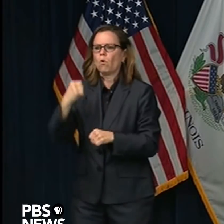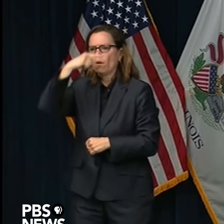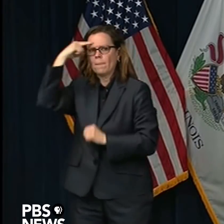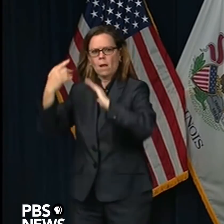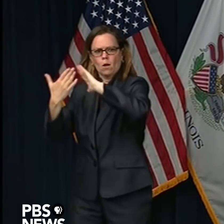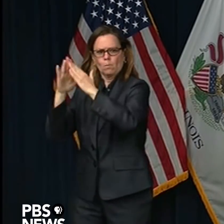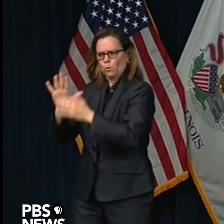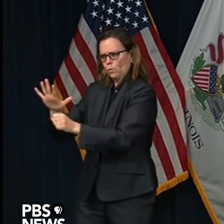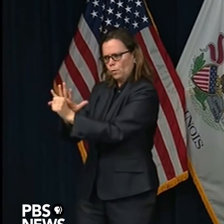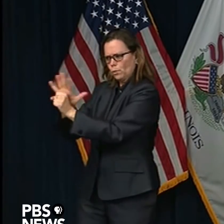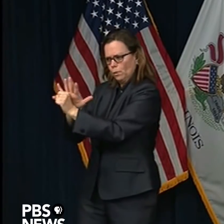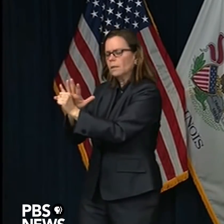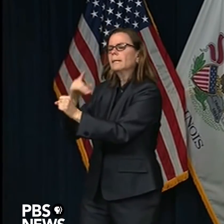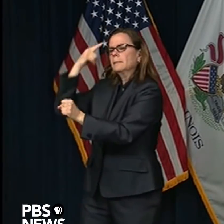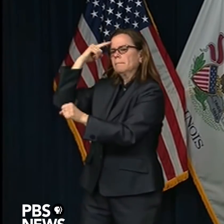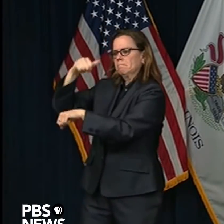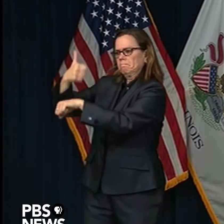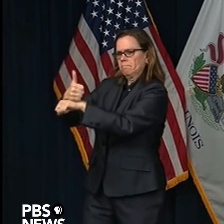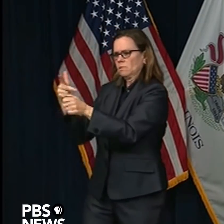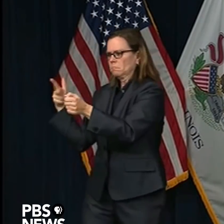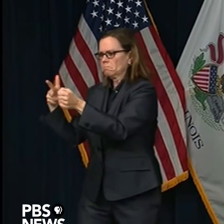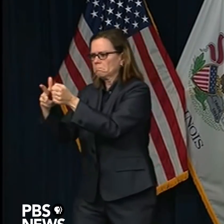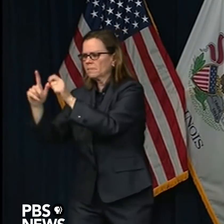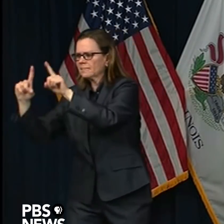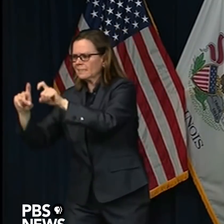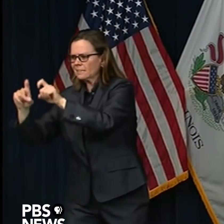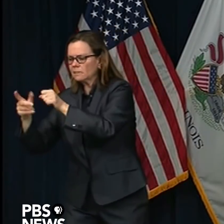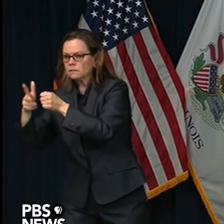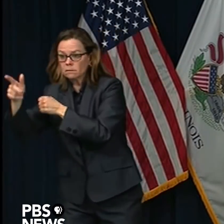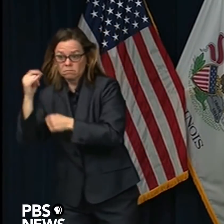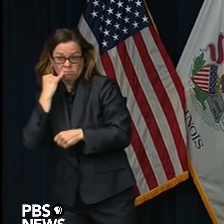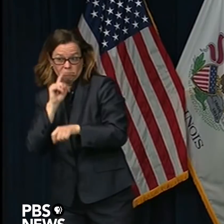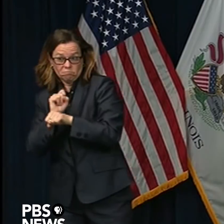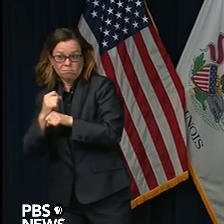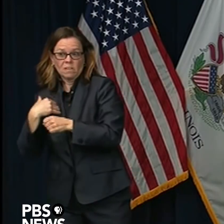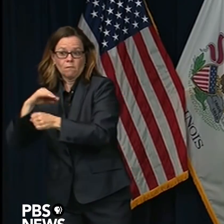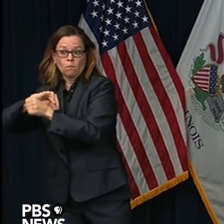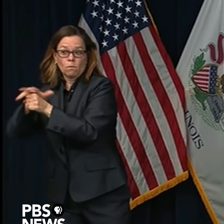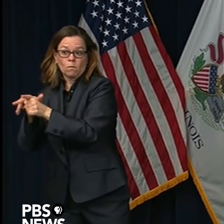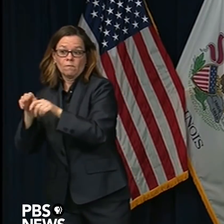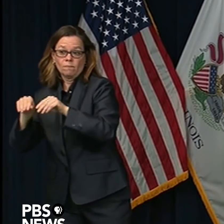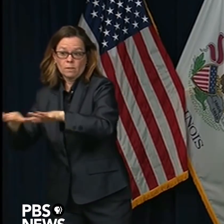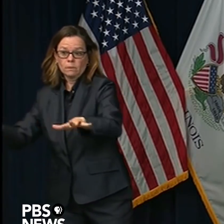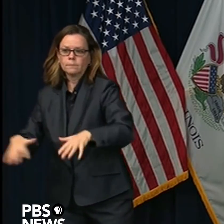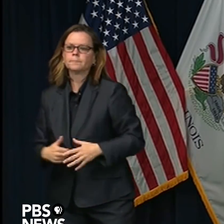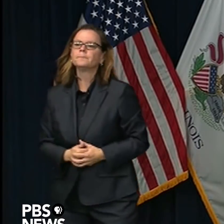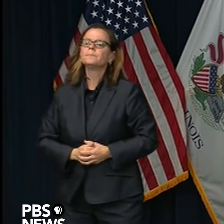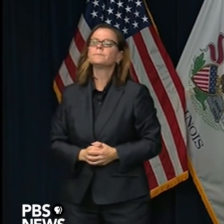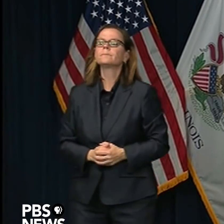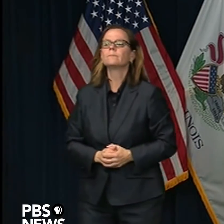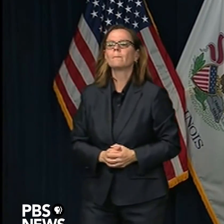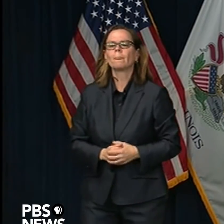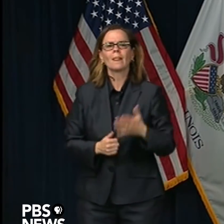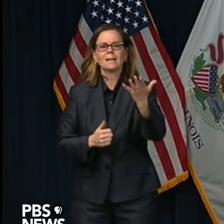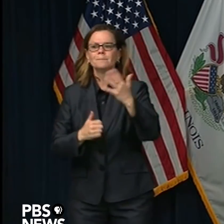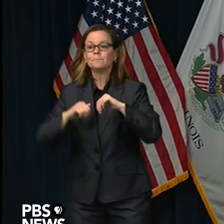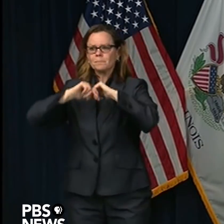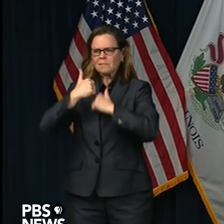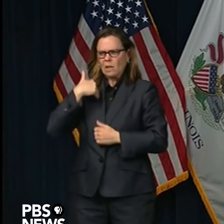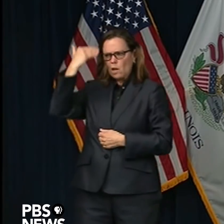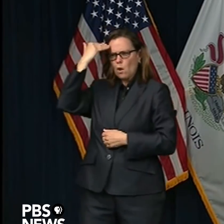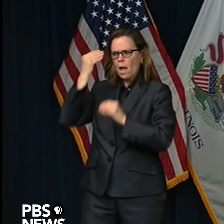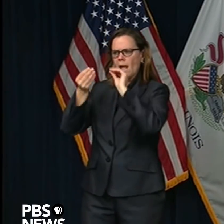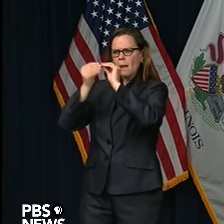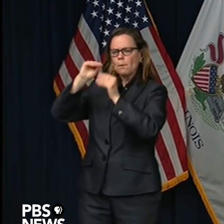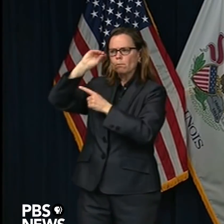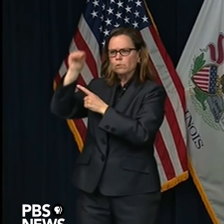is directly related to who's getting tested, of course. So we wanted to make sure that we